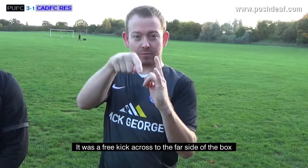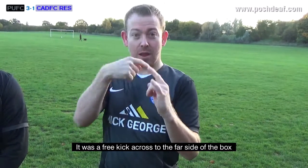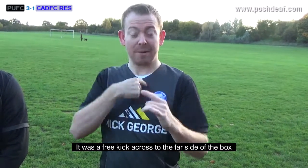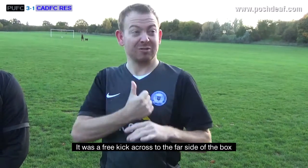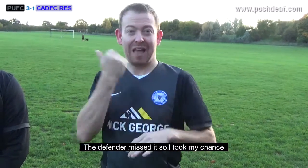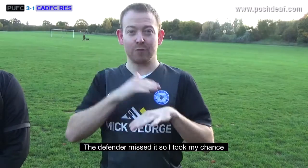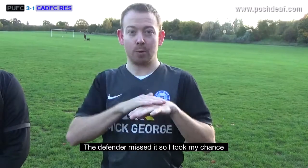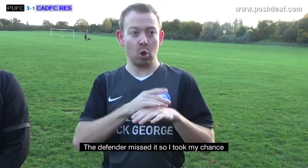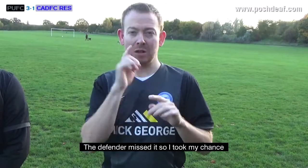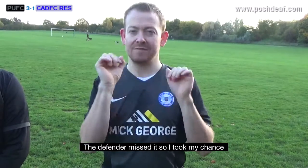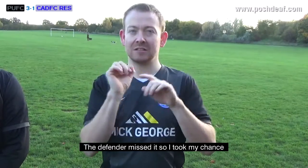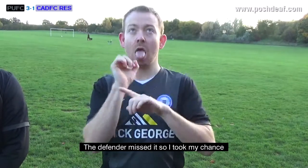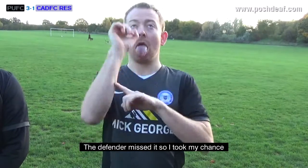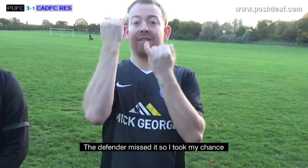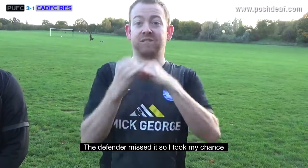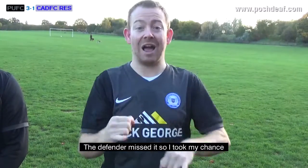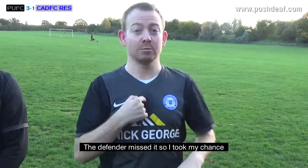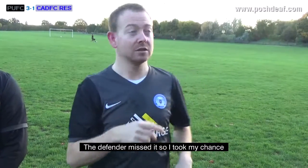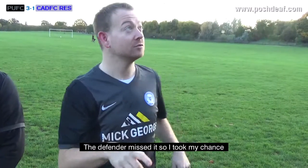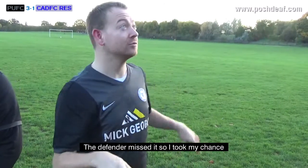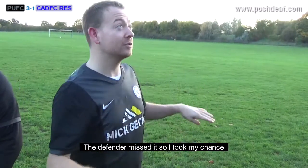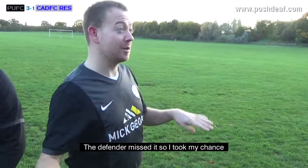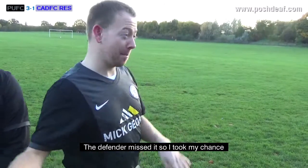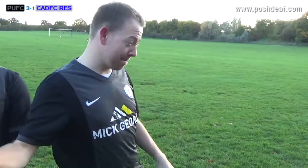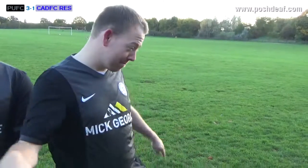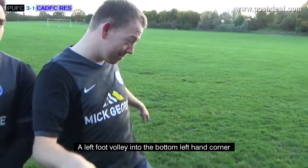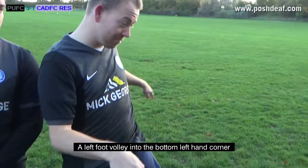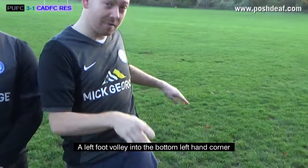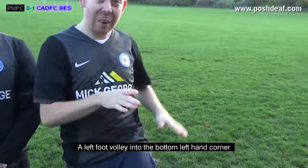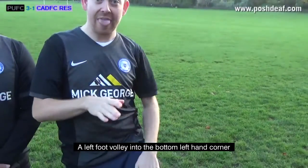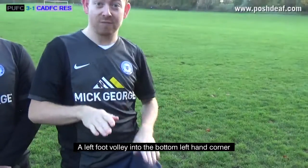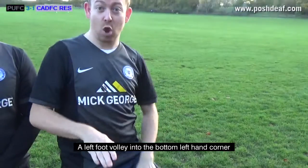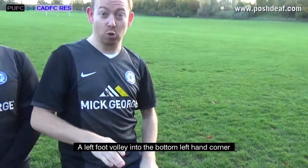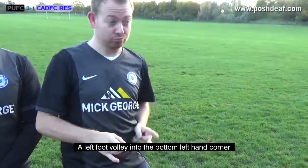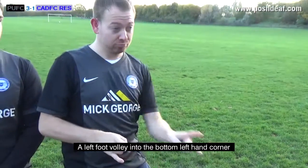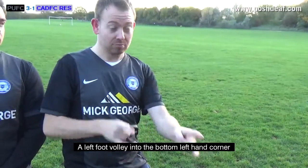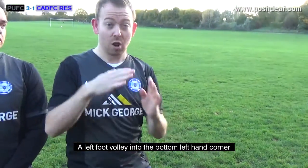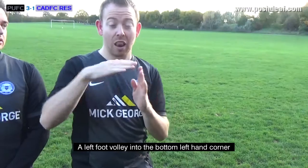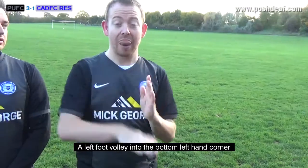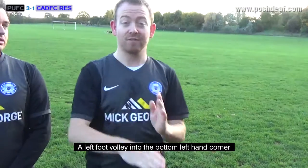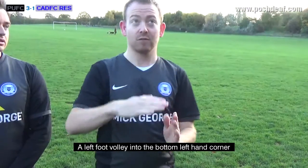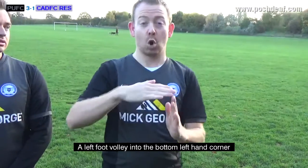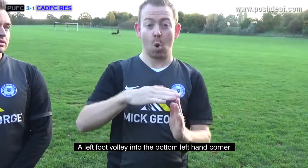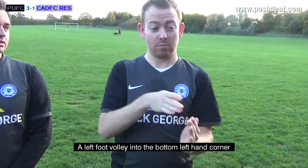I'm I'm not going walk, leaving. we have the four legs.